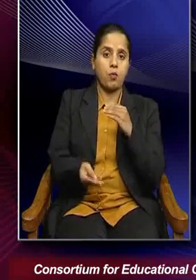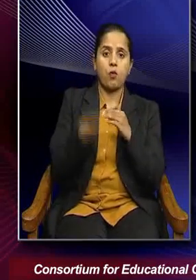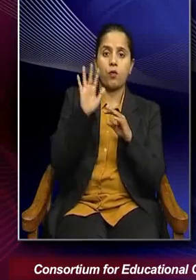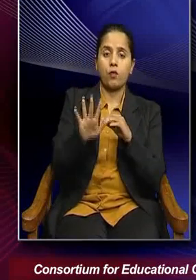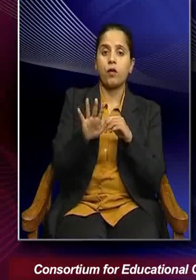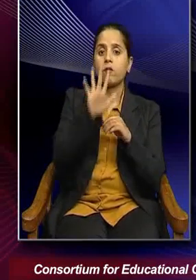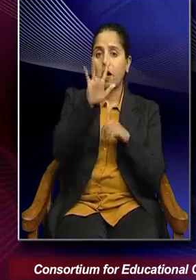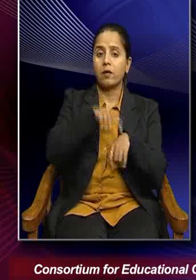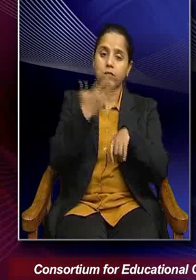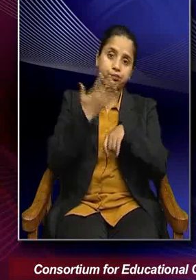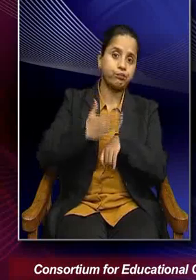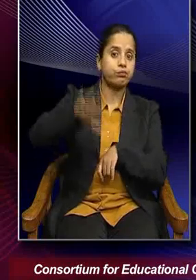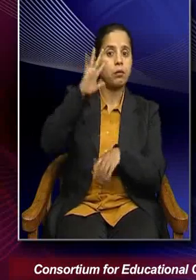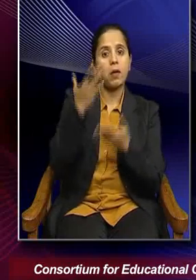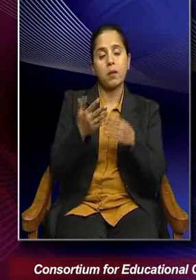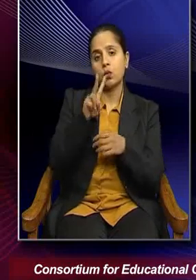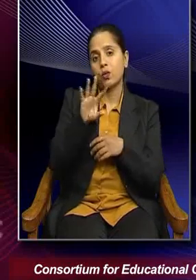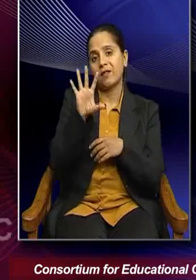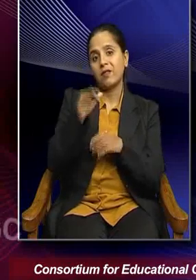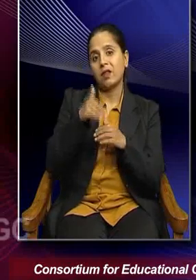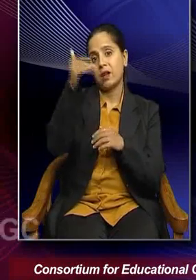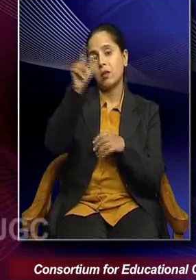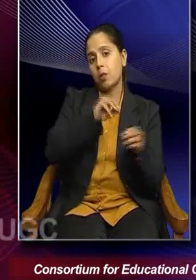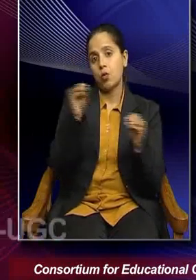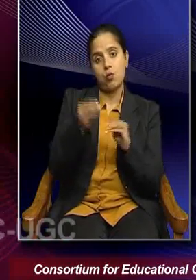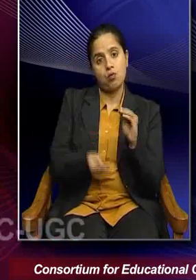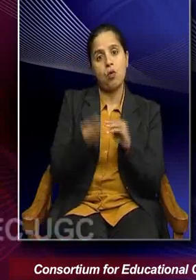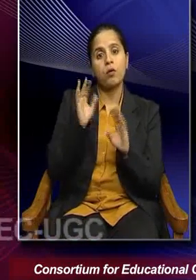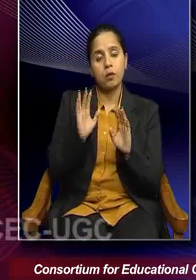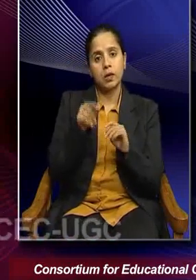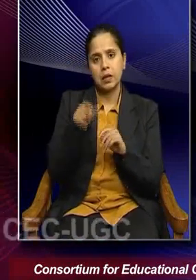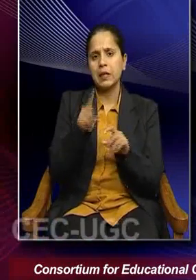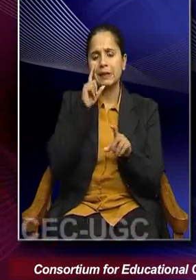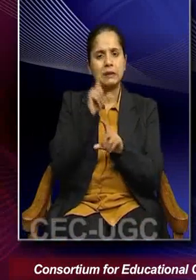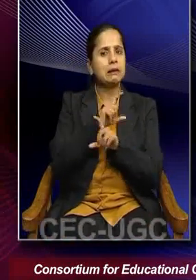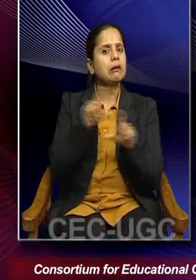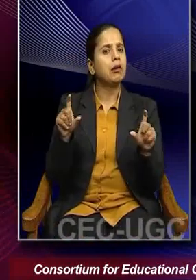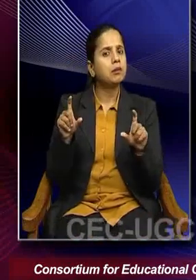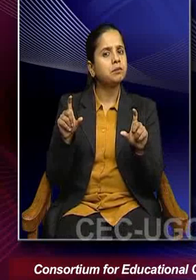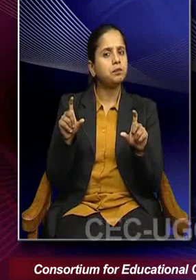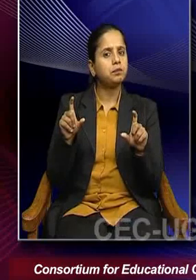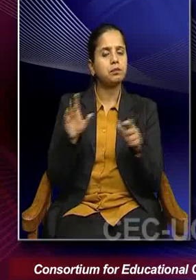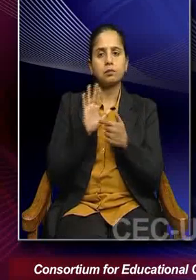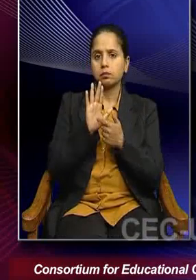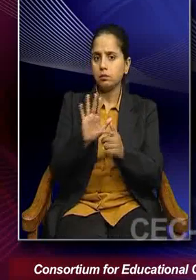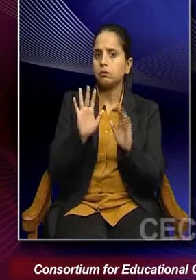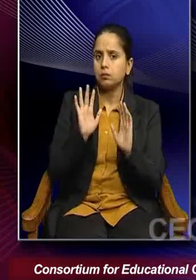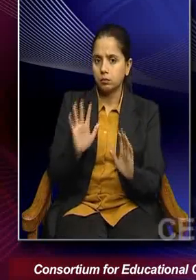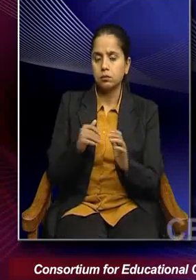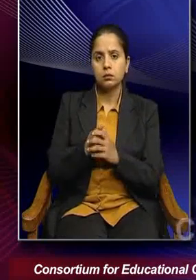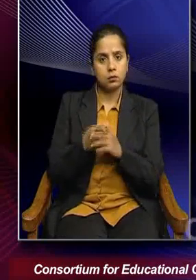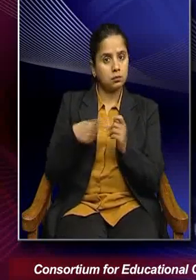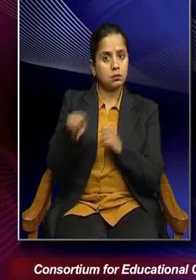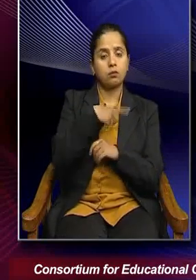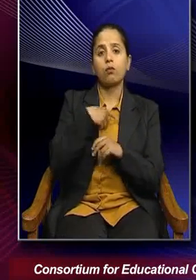than five times by 2050. So, therefore, this is a clear cut indication that we